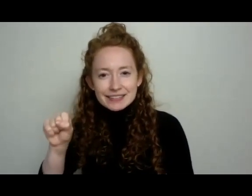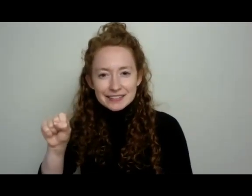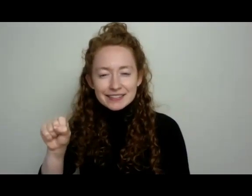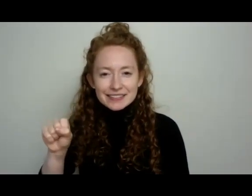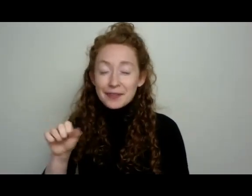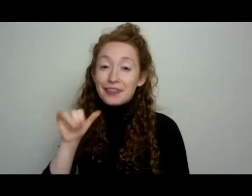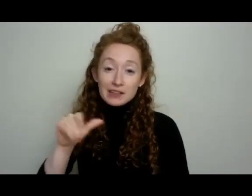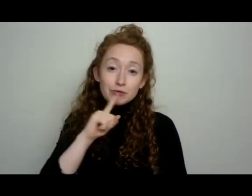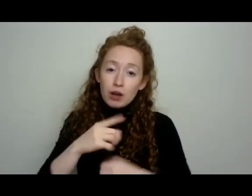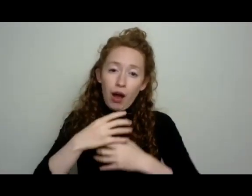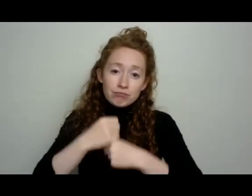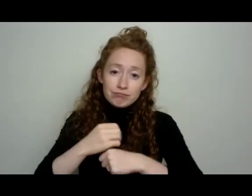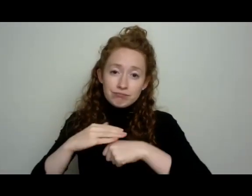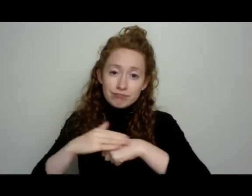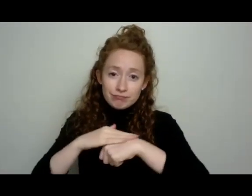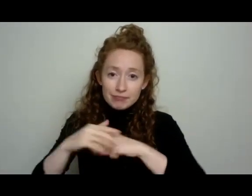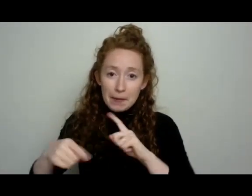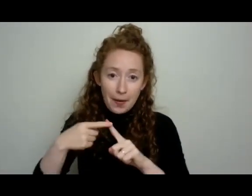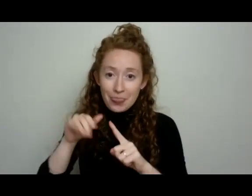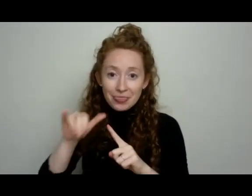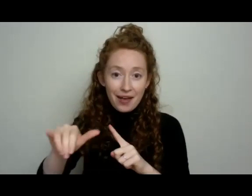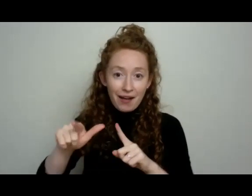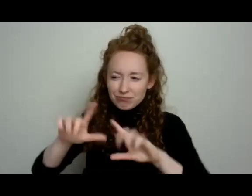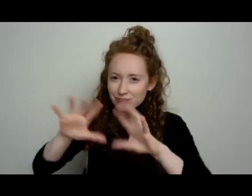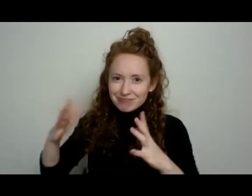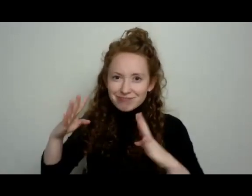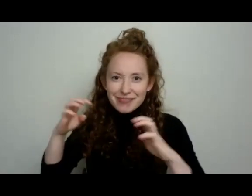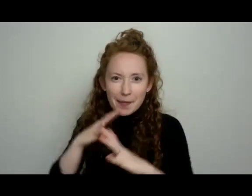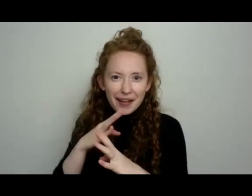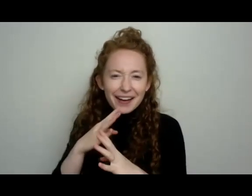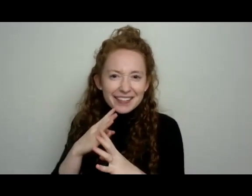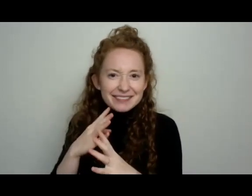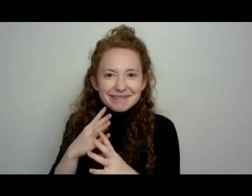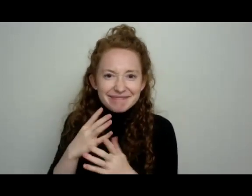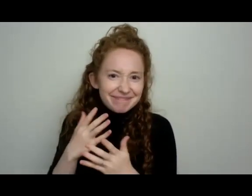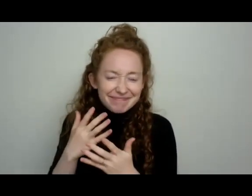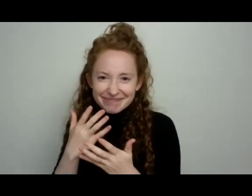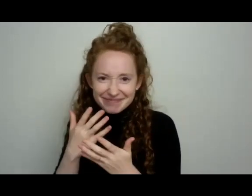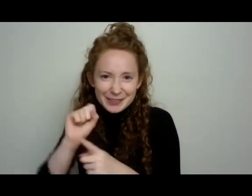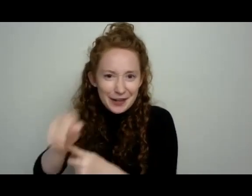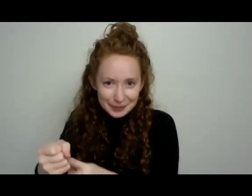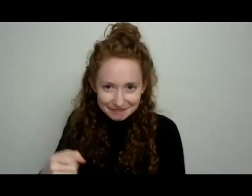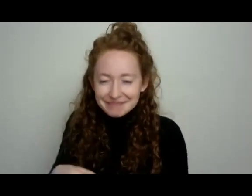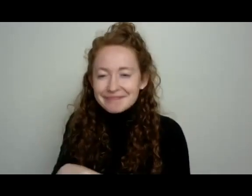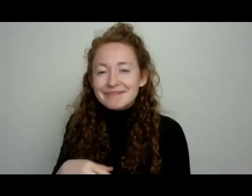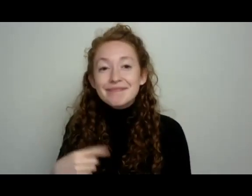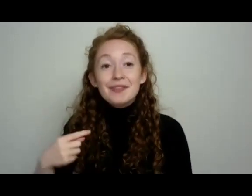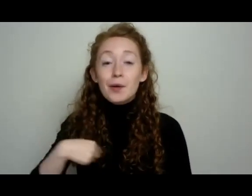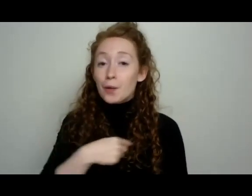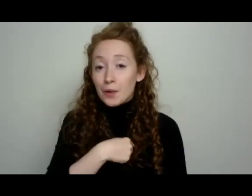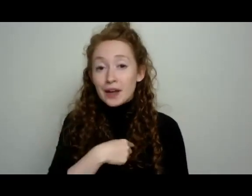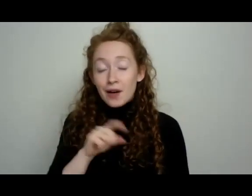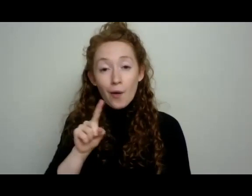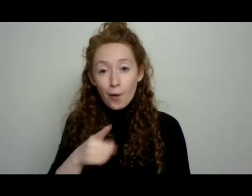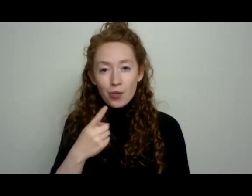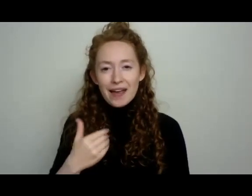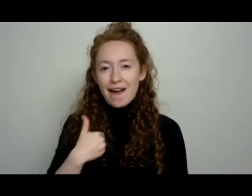of stories of why seedless cucumbers exist. And because we don't do any hybrids except for these two